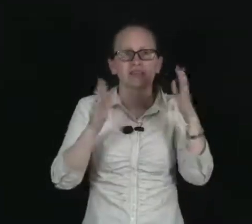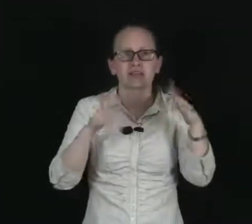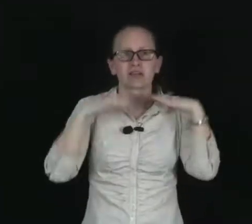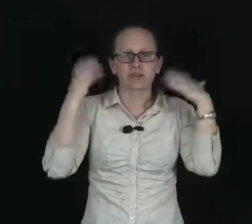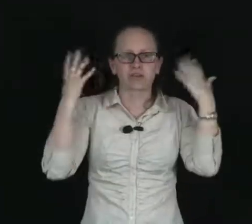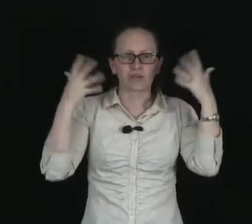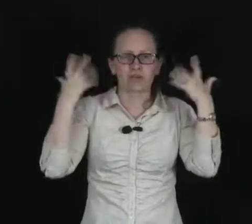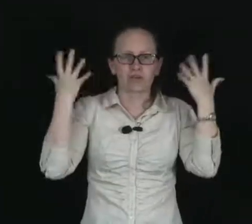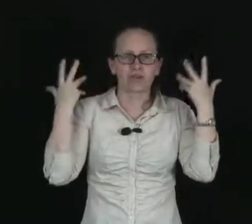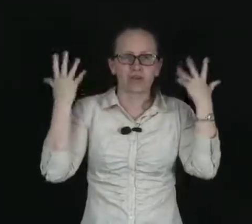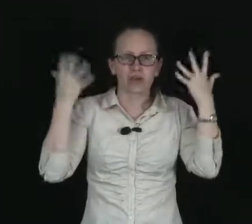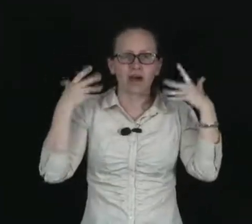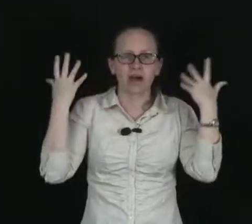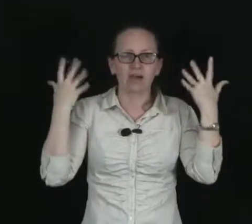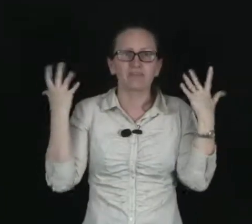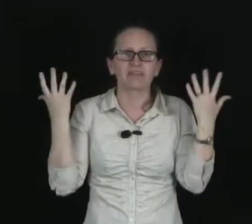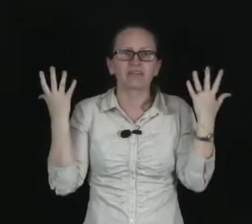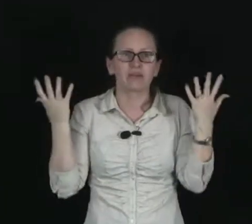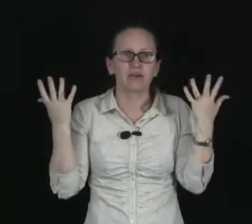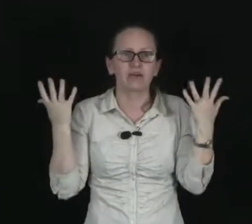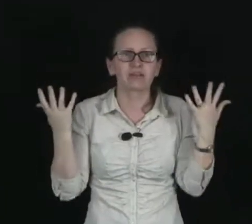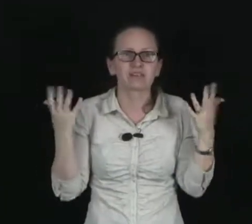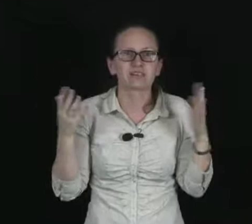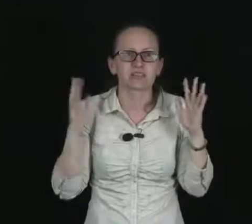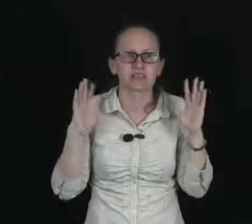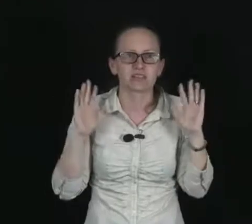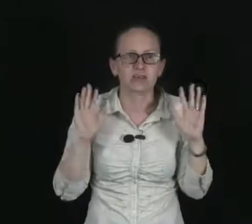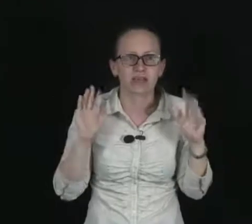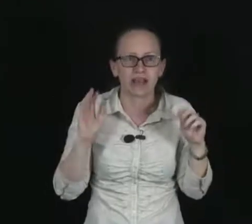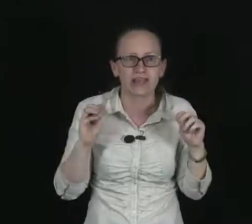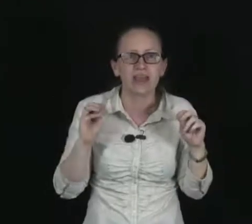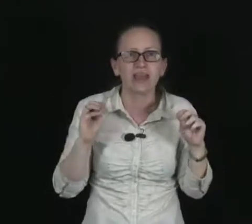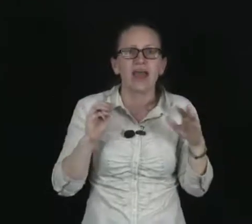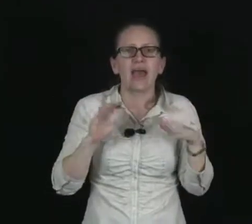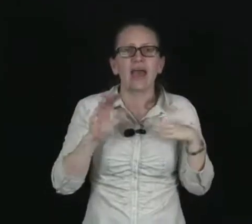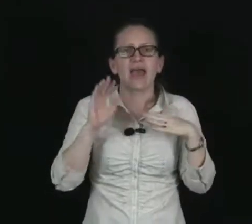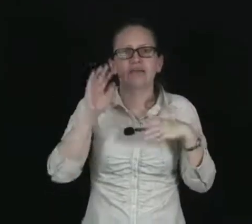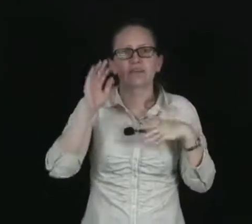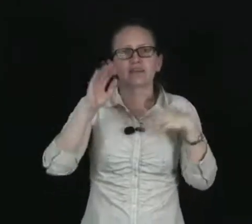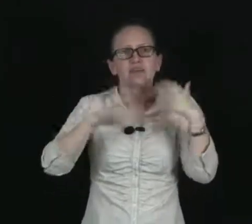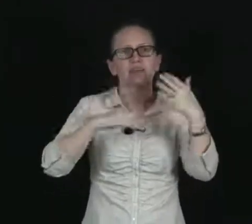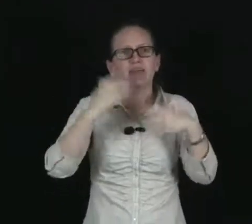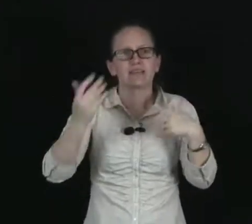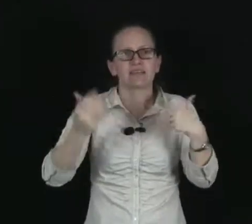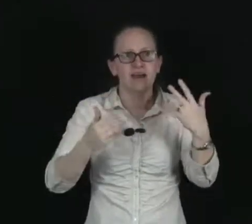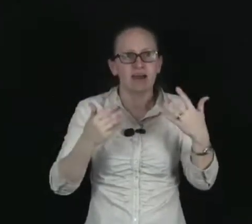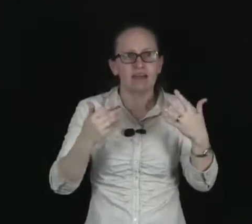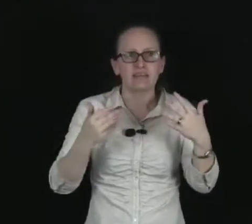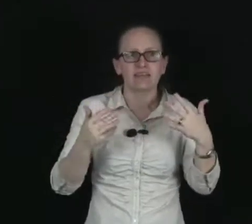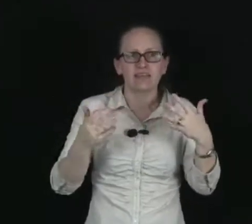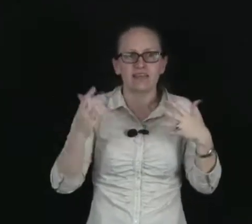It goes through to your high blood flow organs, such as your brain. And all that time, the